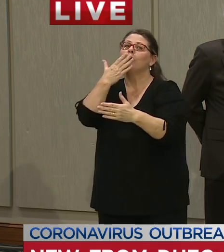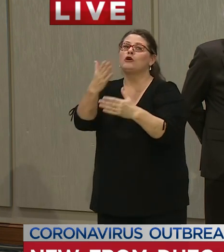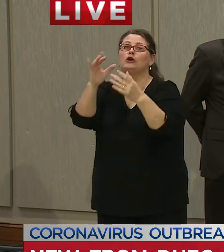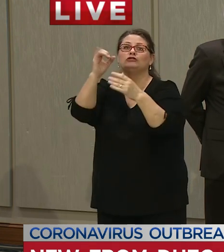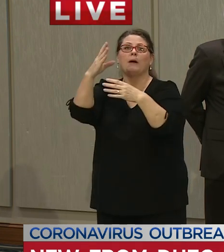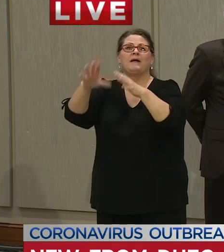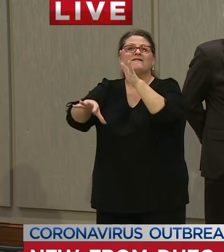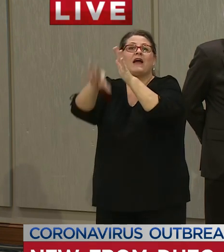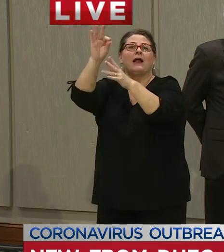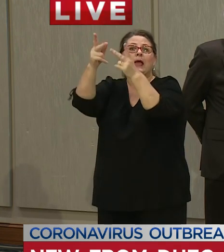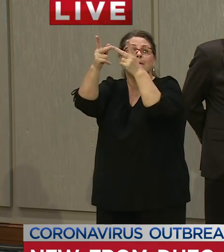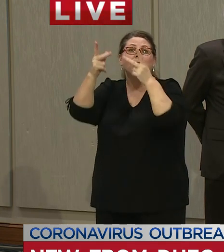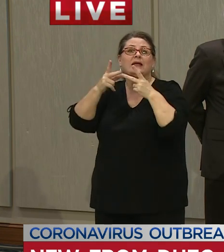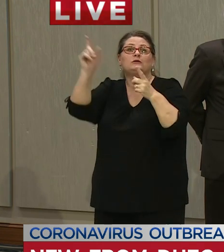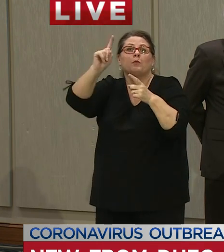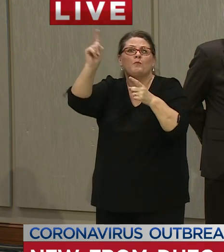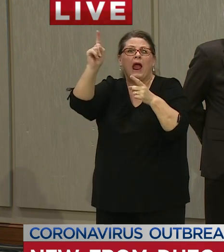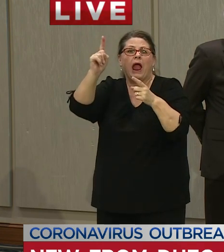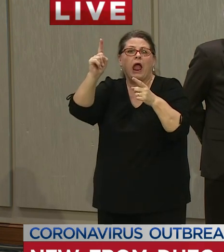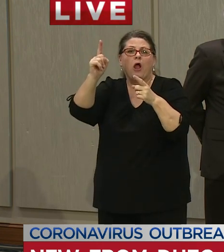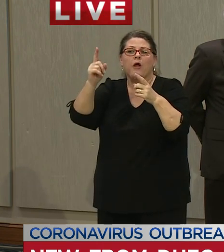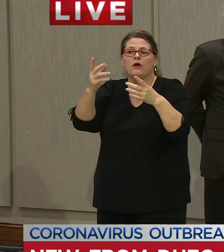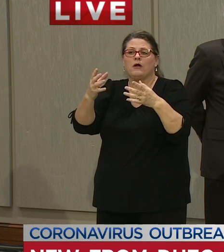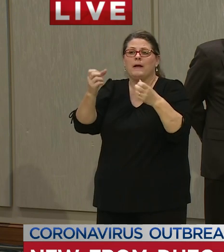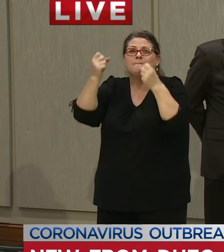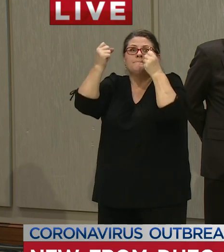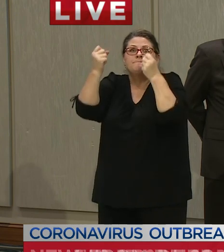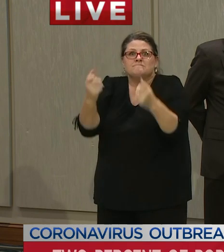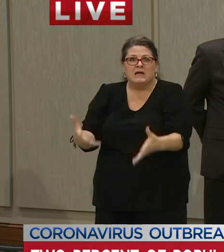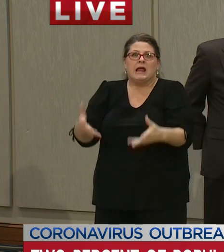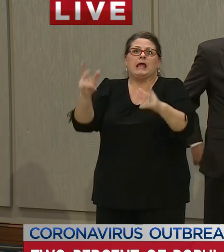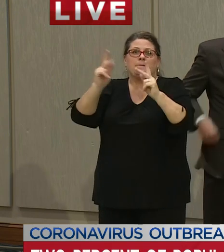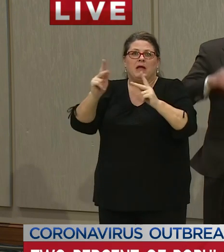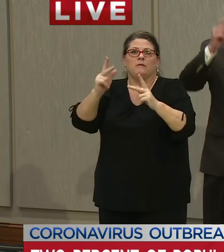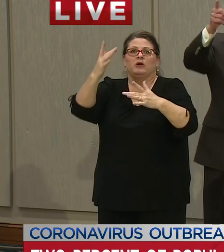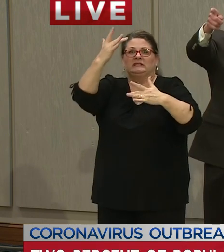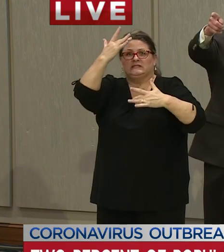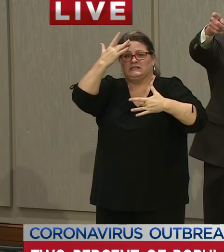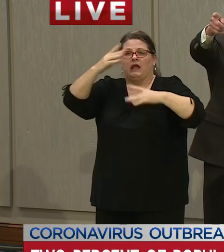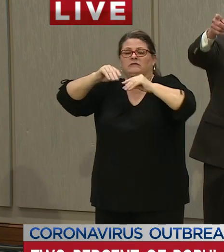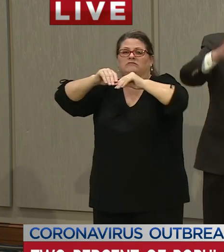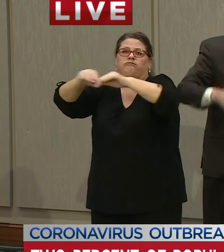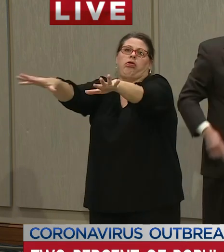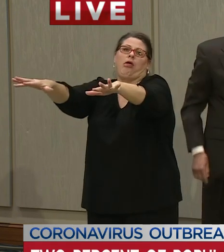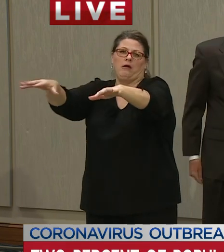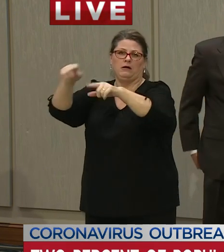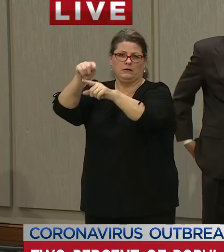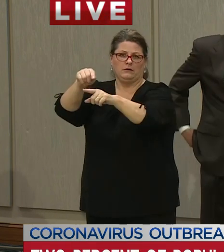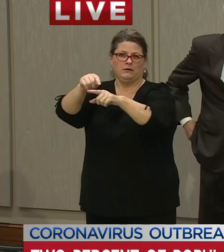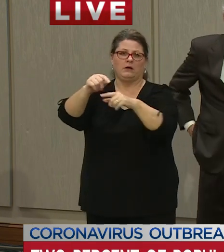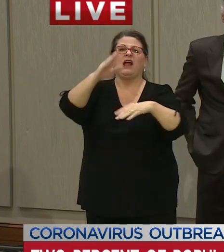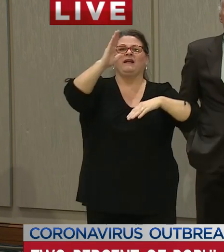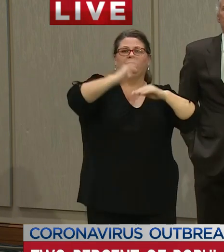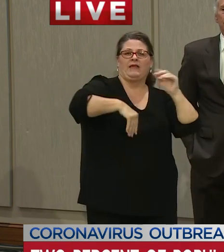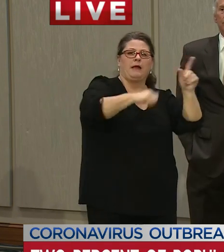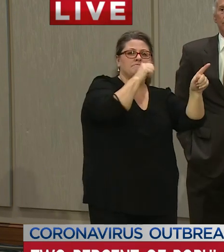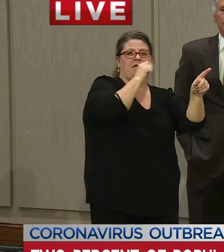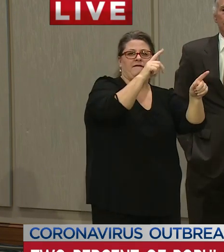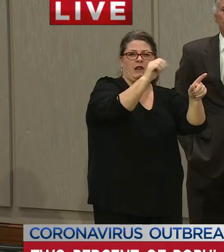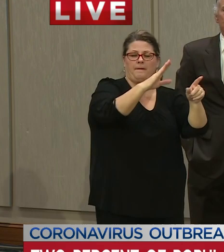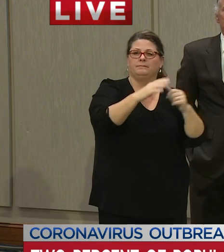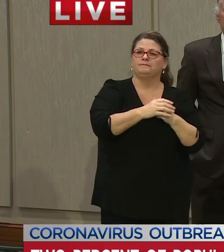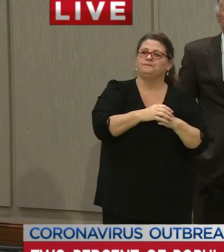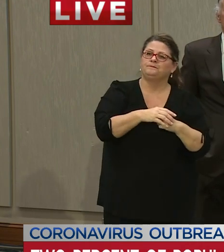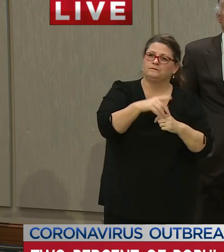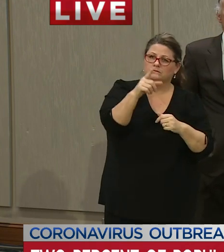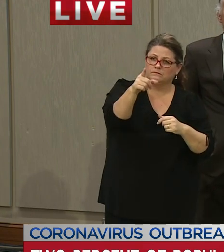providing testing in those communities where there is ongoing disease transmission i just wanted to confirm that so this